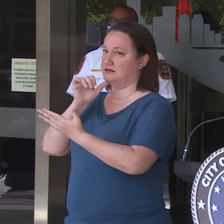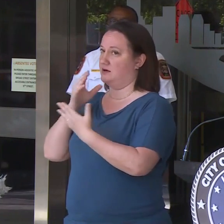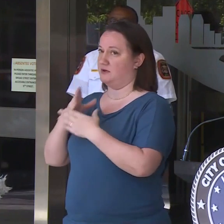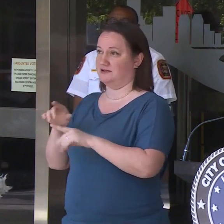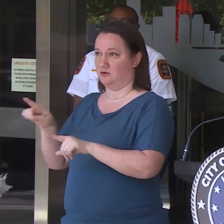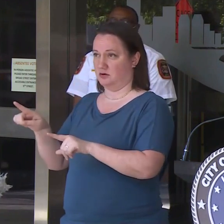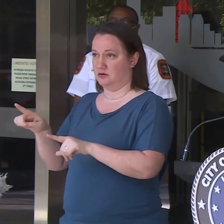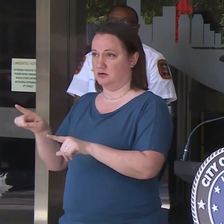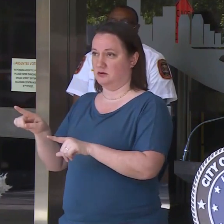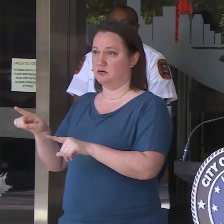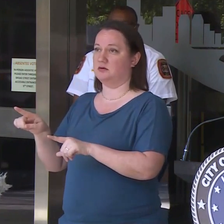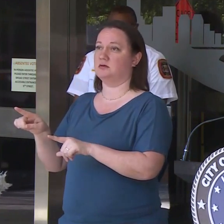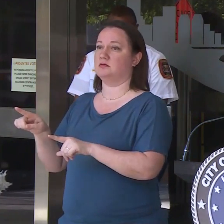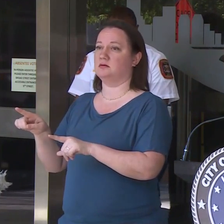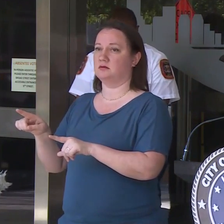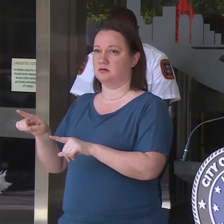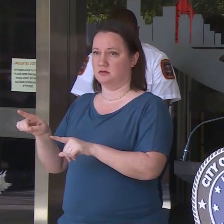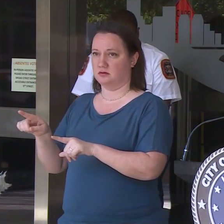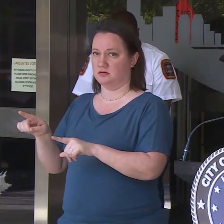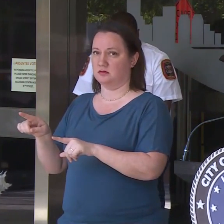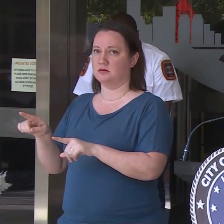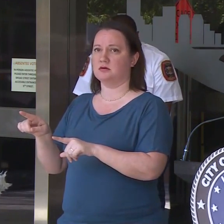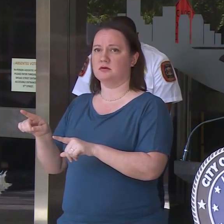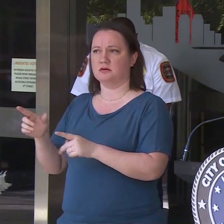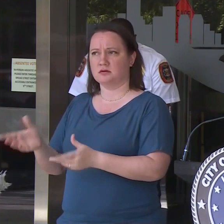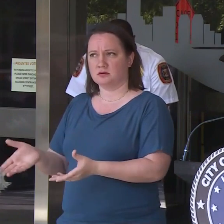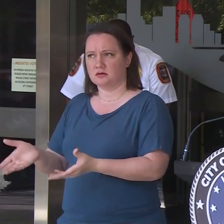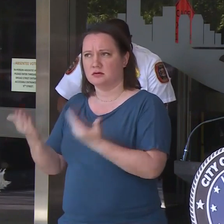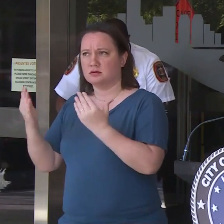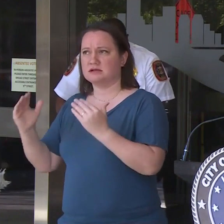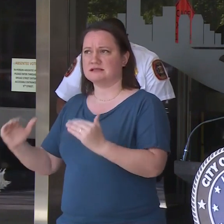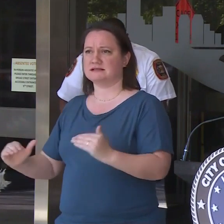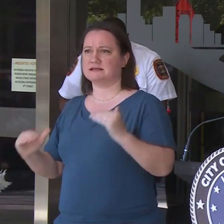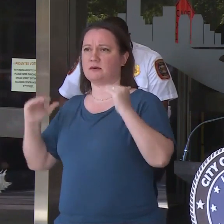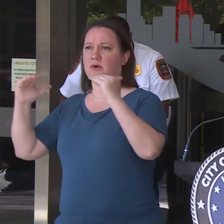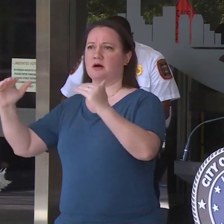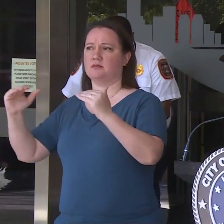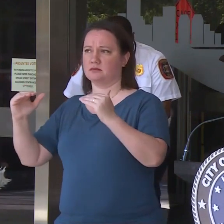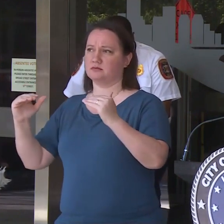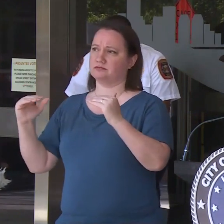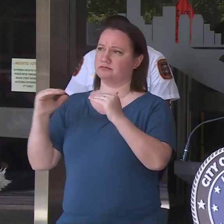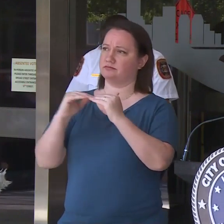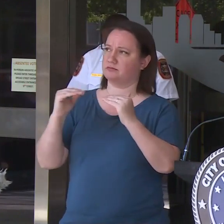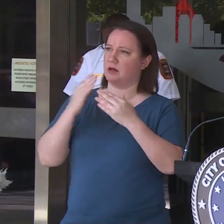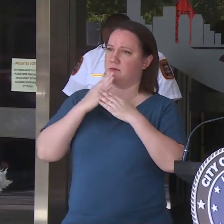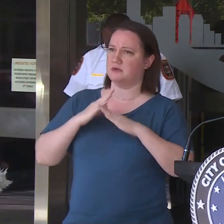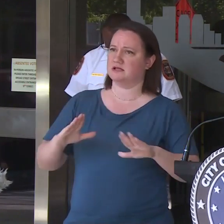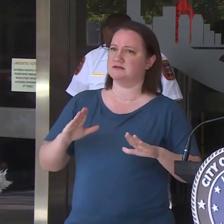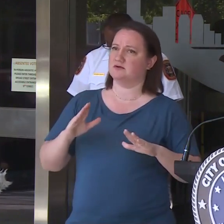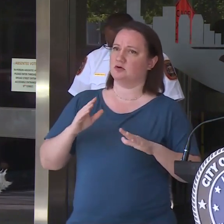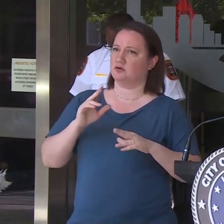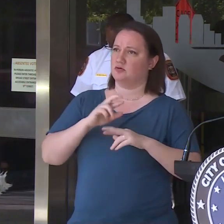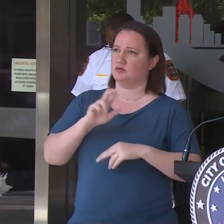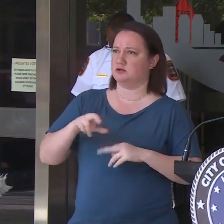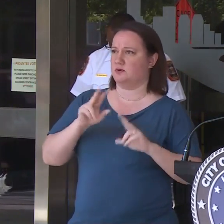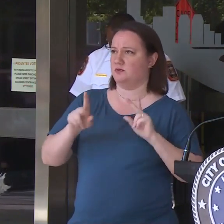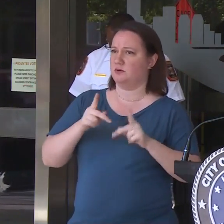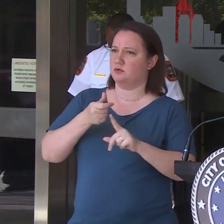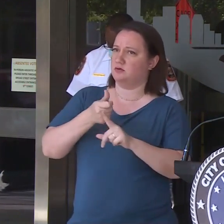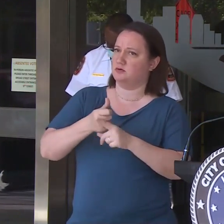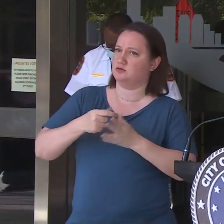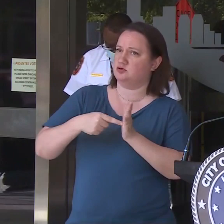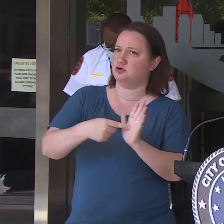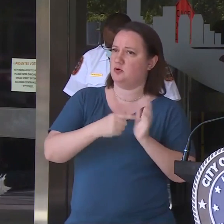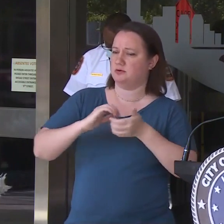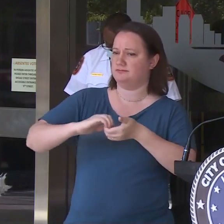to rise to the occasion of the peaceful Richmonders who've been expressing that pain. Last question, Brent. Mayor, we saw